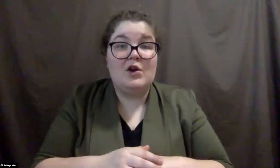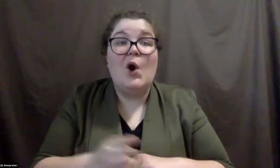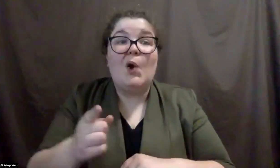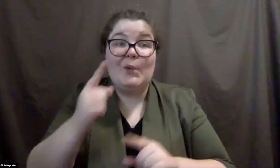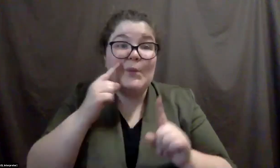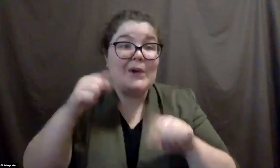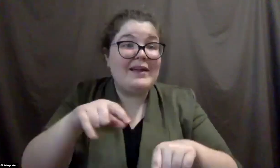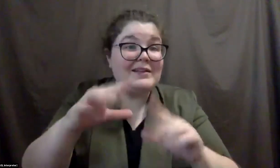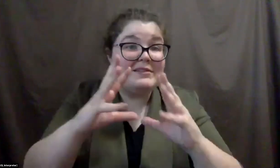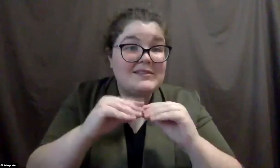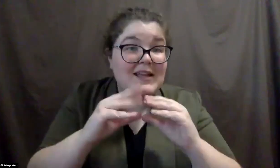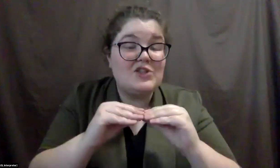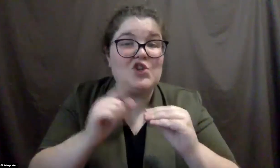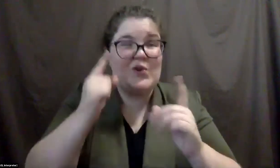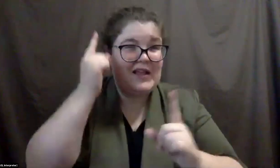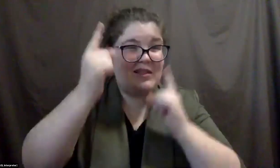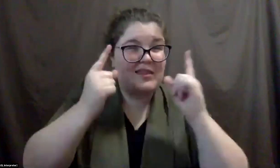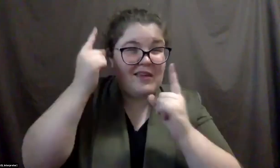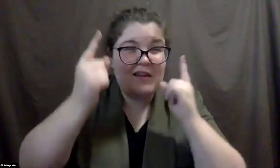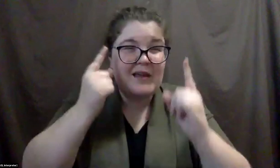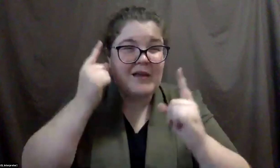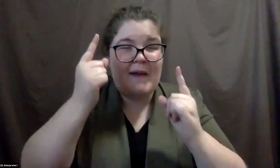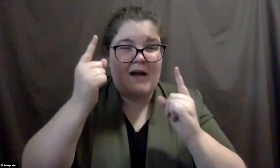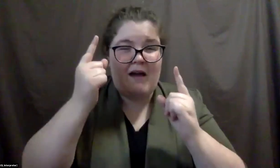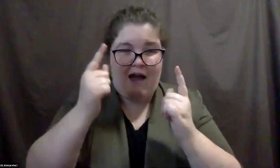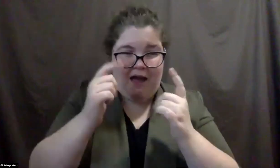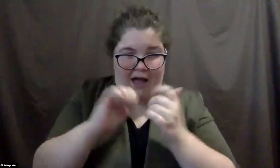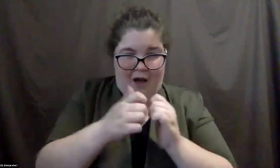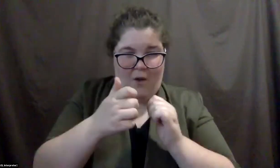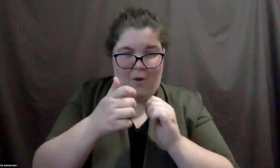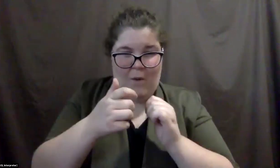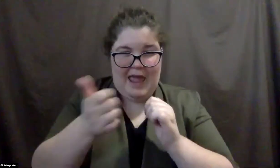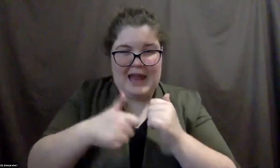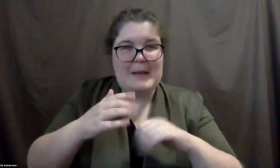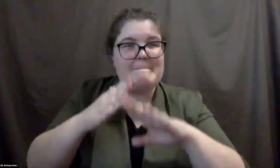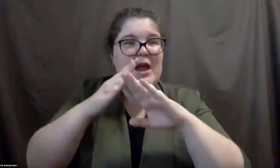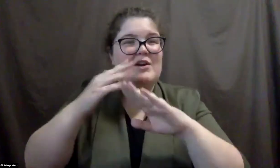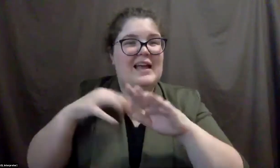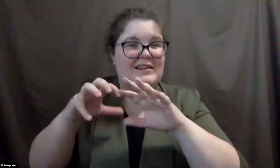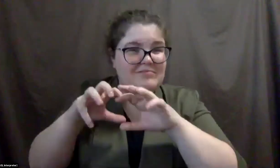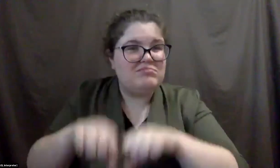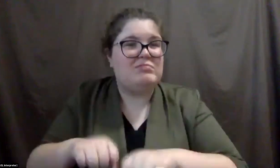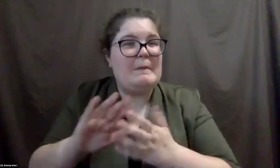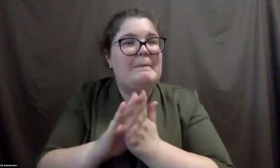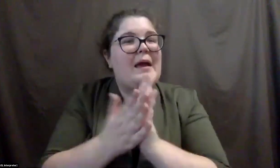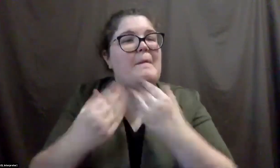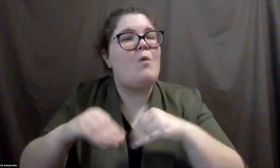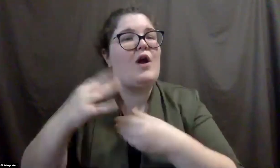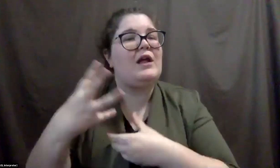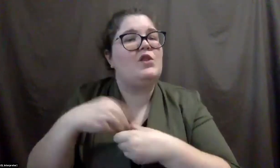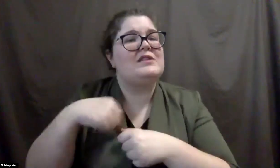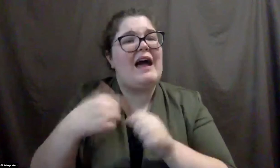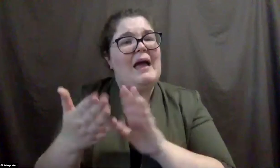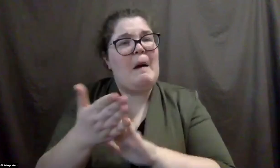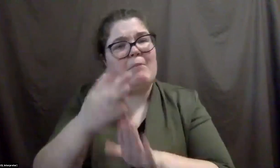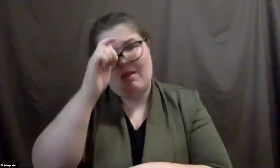session, you are thinking about these things, considering how you might eliminate barriers and be more inclusive. And so I applaud all of you for coming